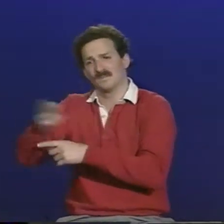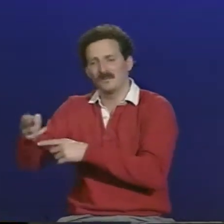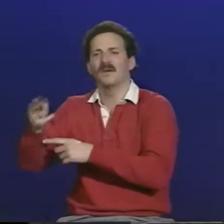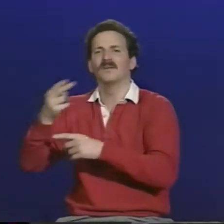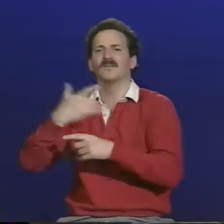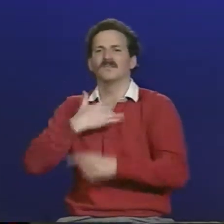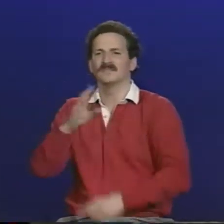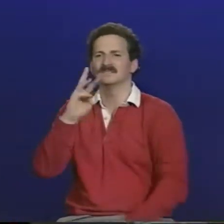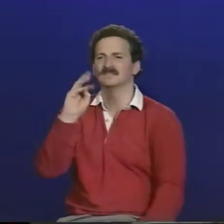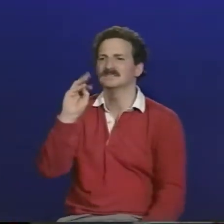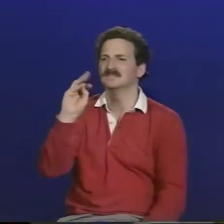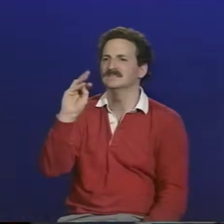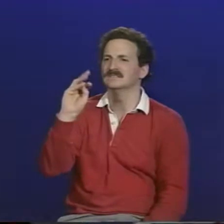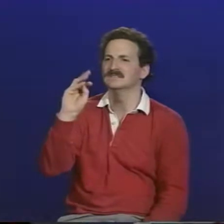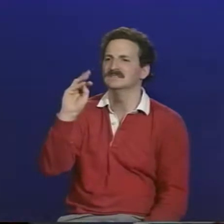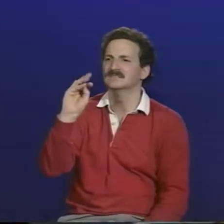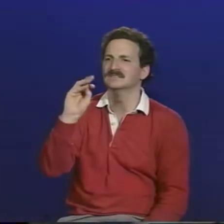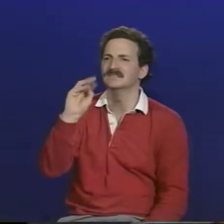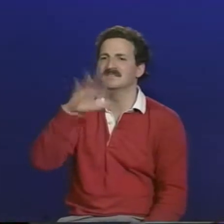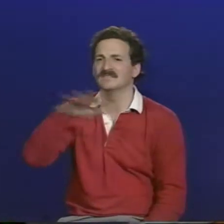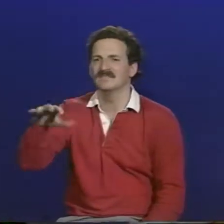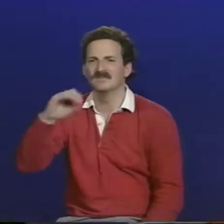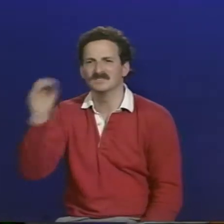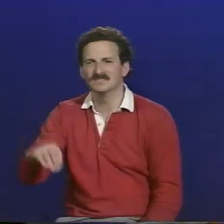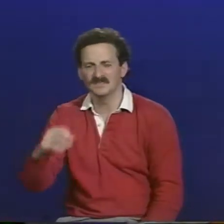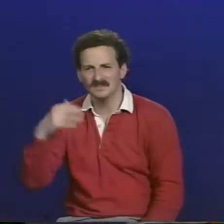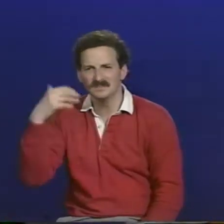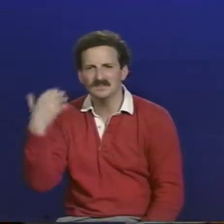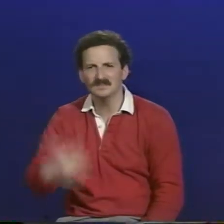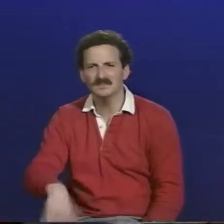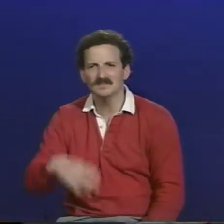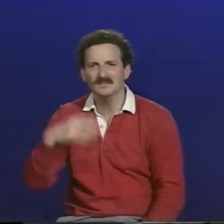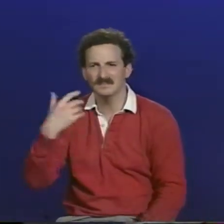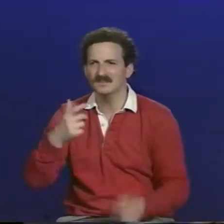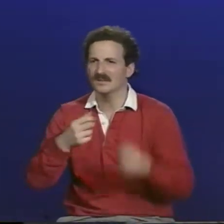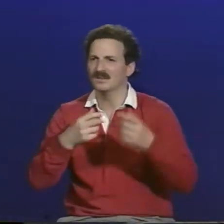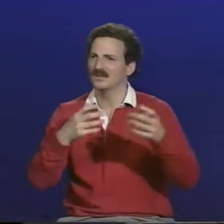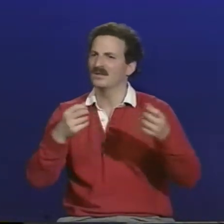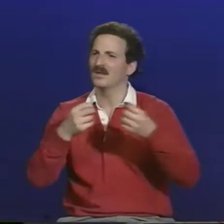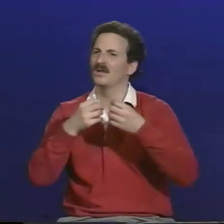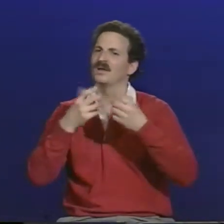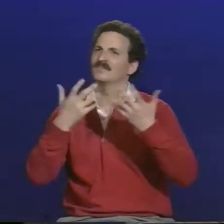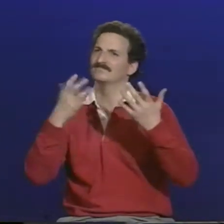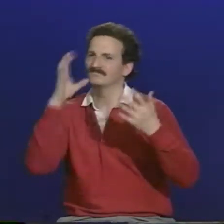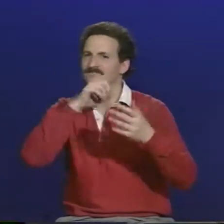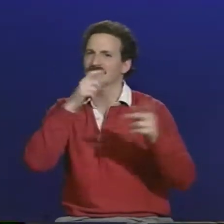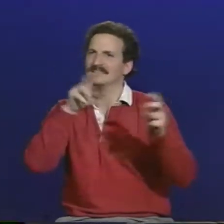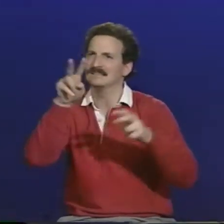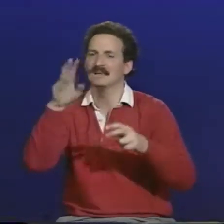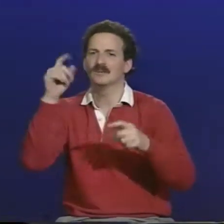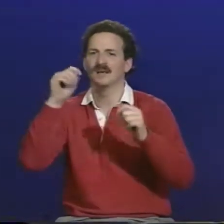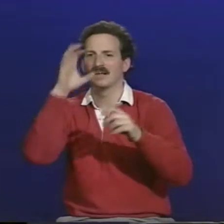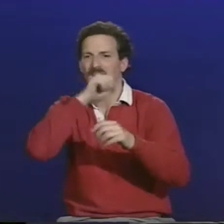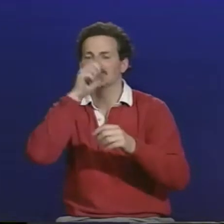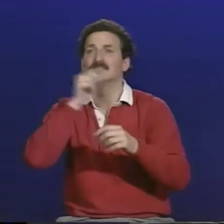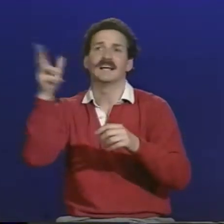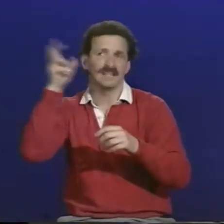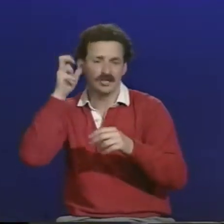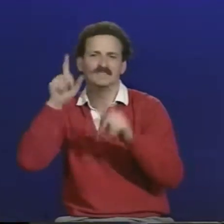more in-depth hearing losses, maybe they're only able to get maybe 55% to 60% of the information. And I